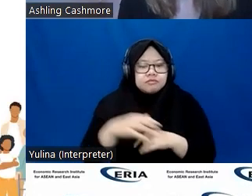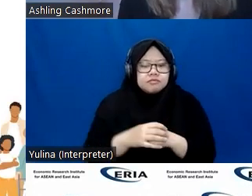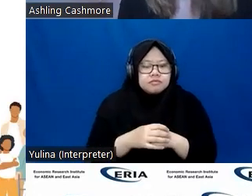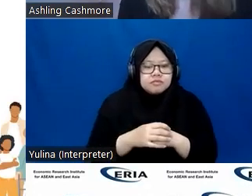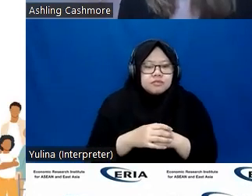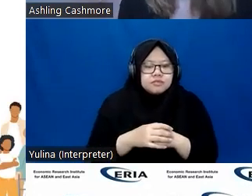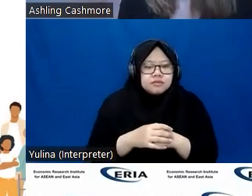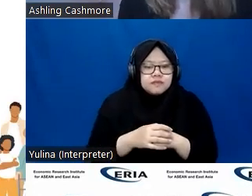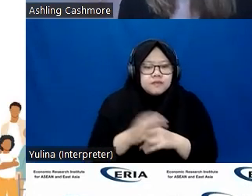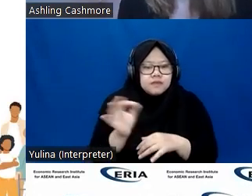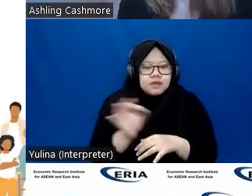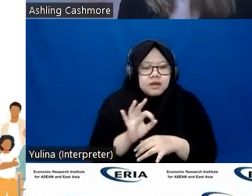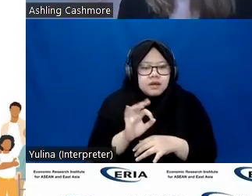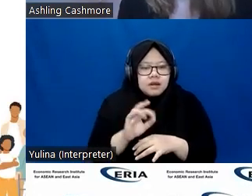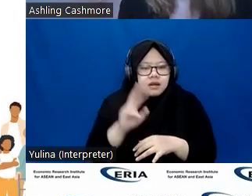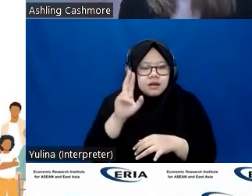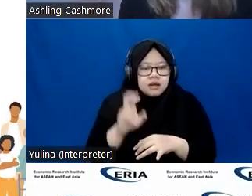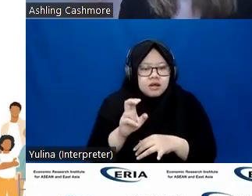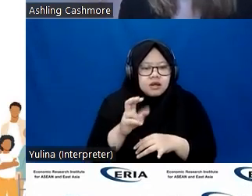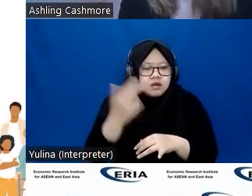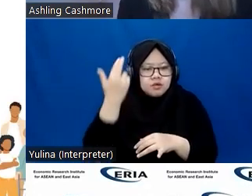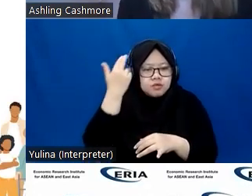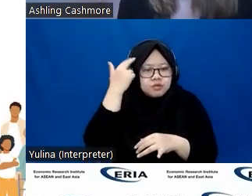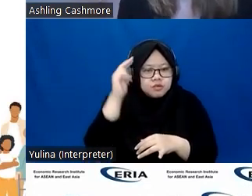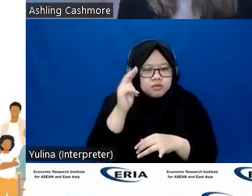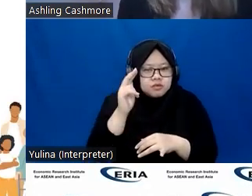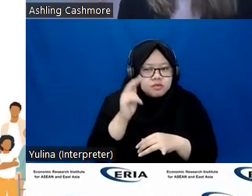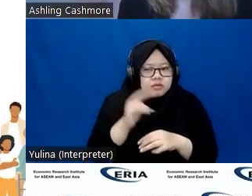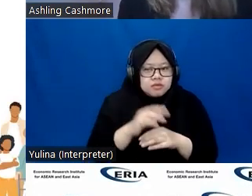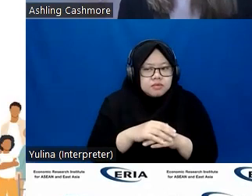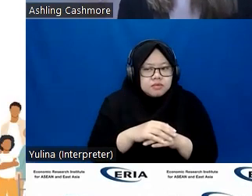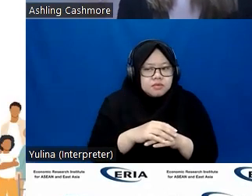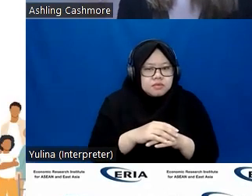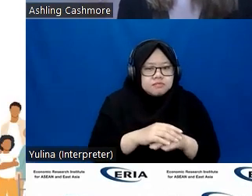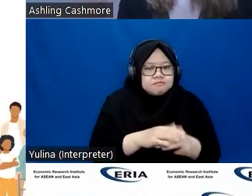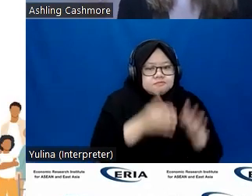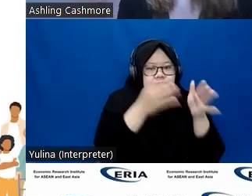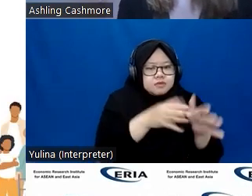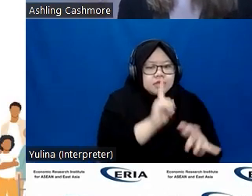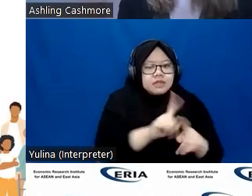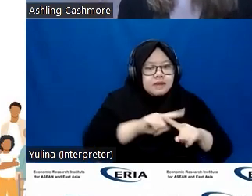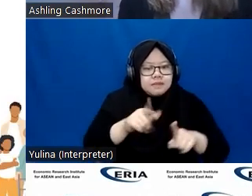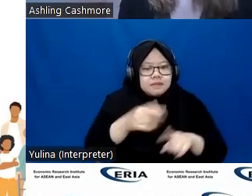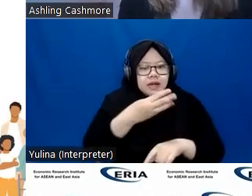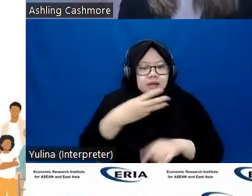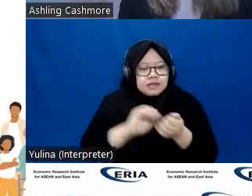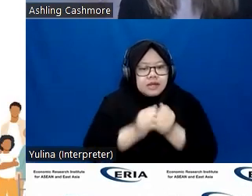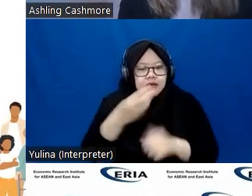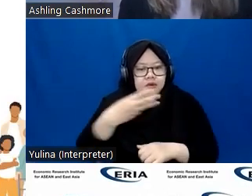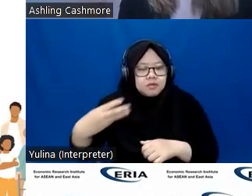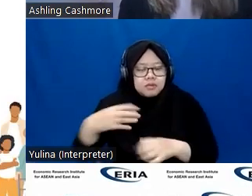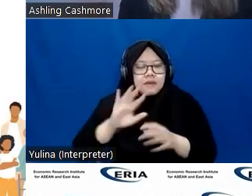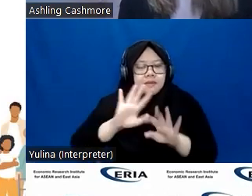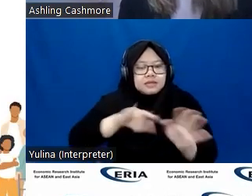only to their self worth, but it also comes at an economic cost. So the International Labour